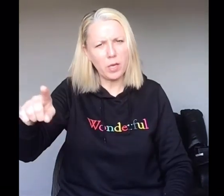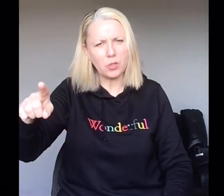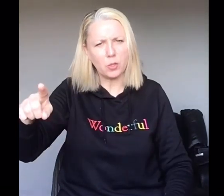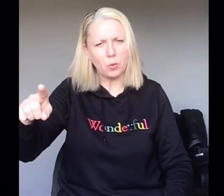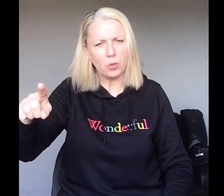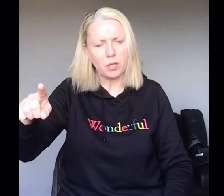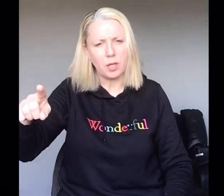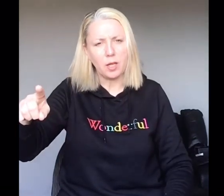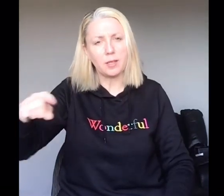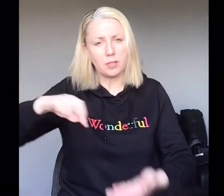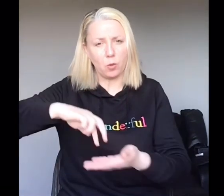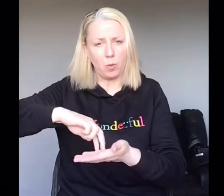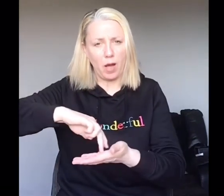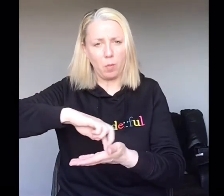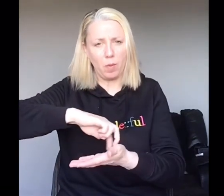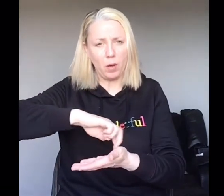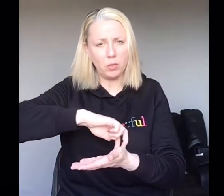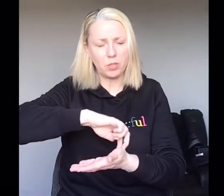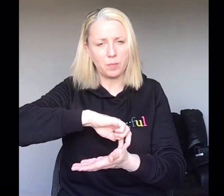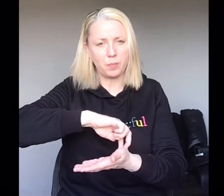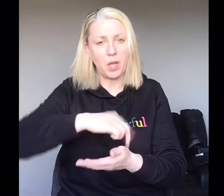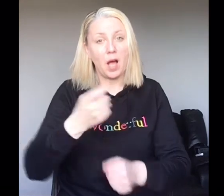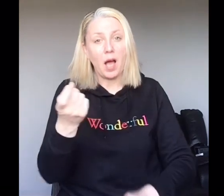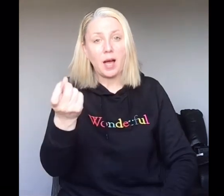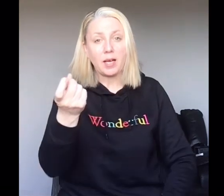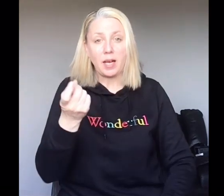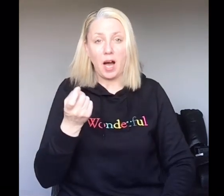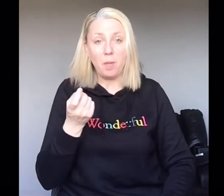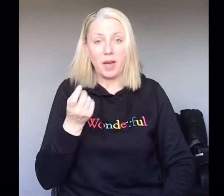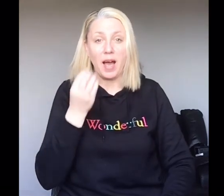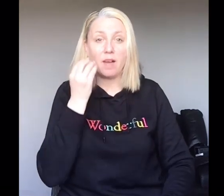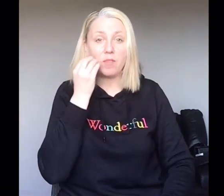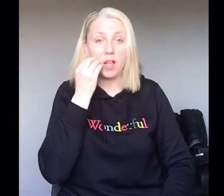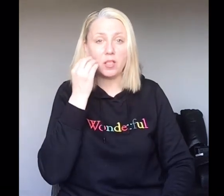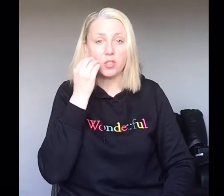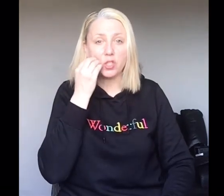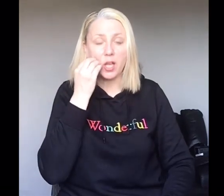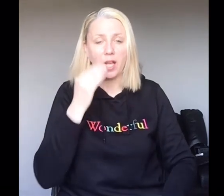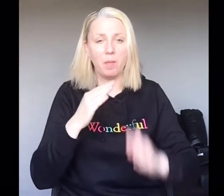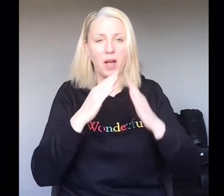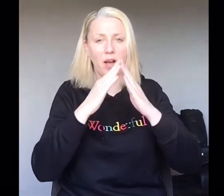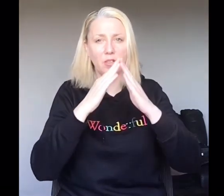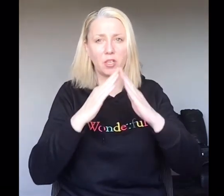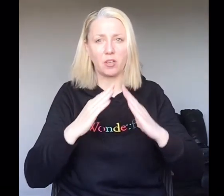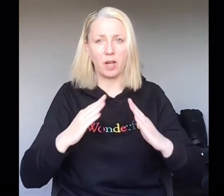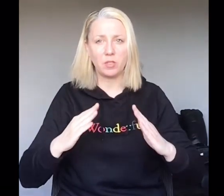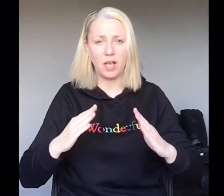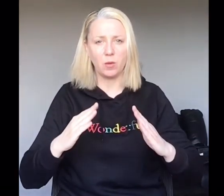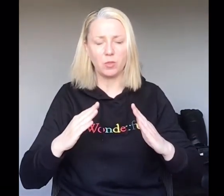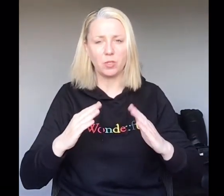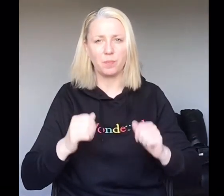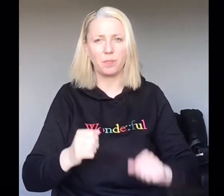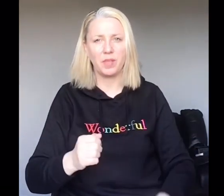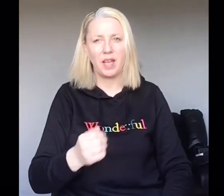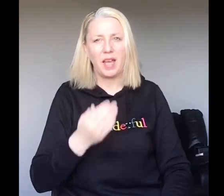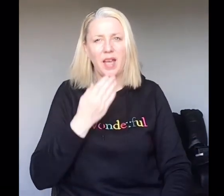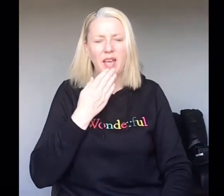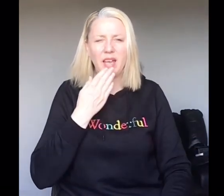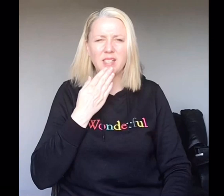to, little brown mouse? Come and have lunch in my underground house. It's